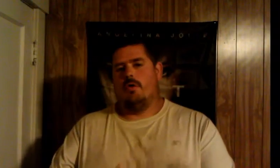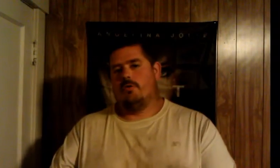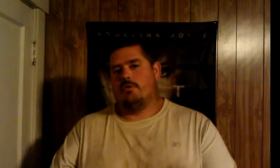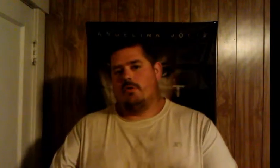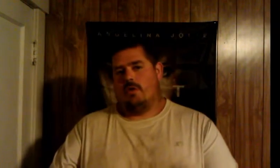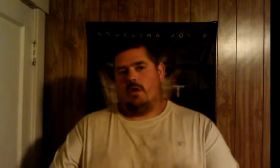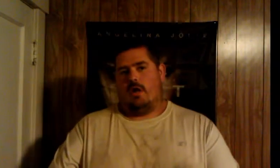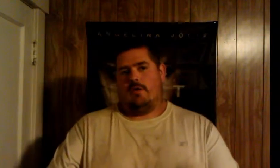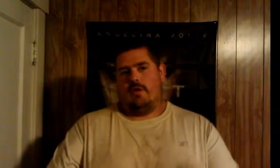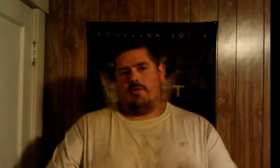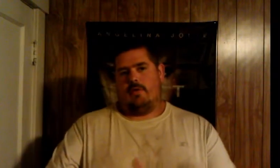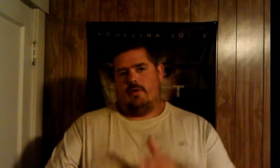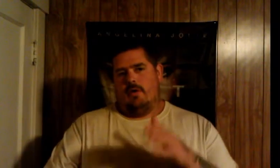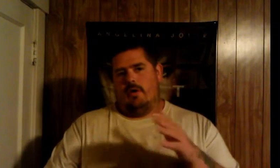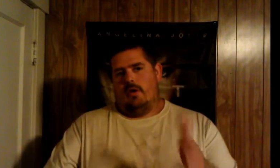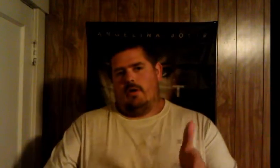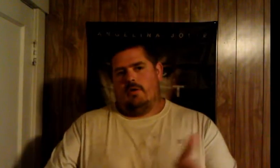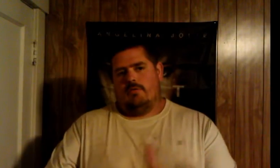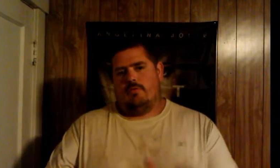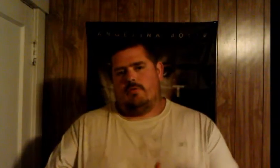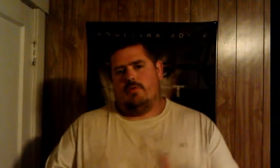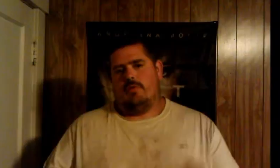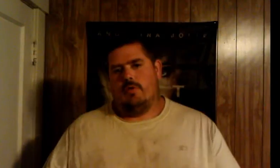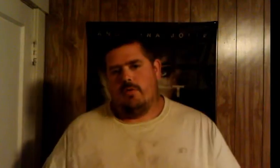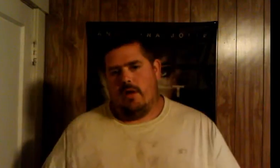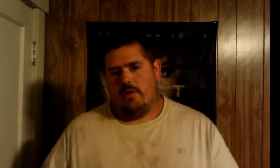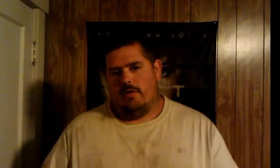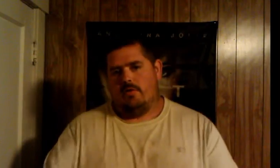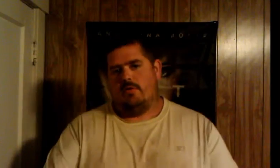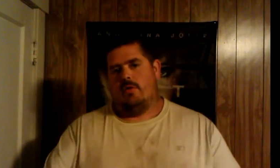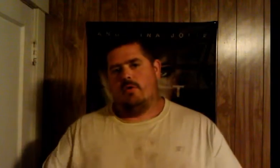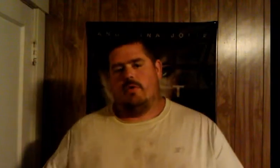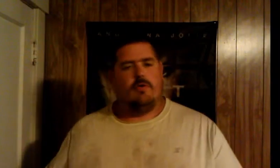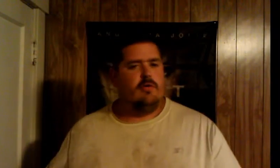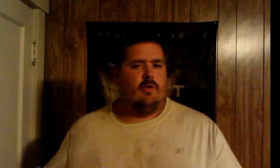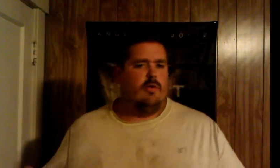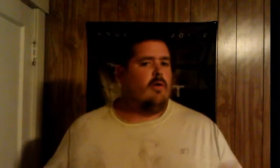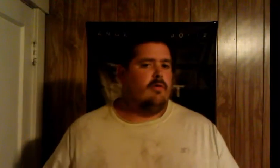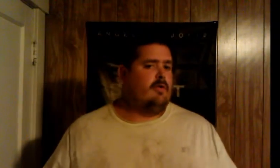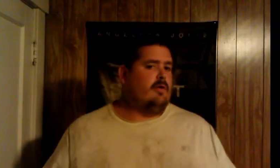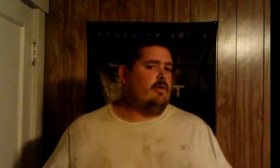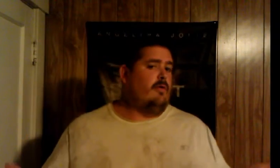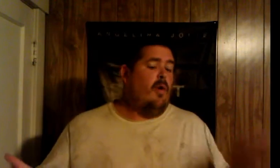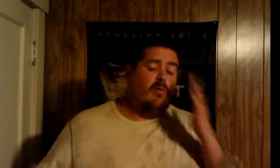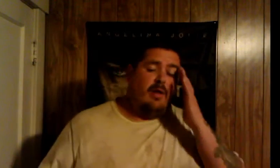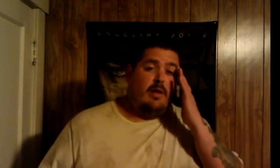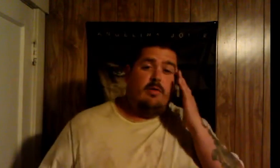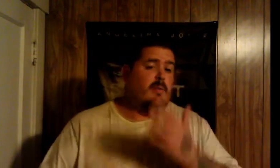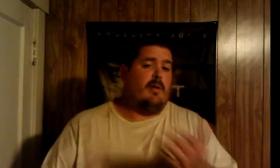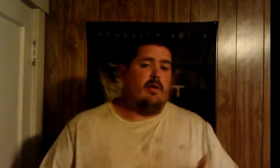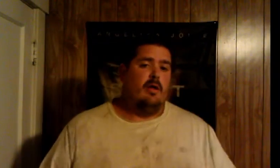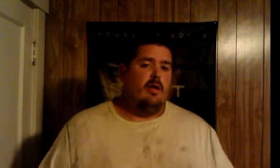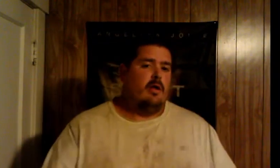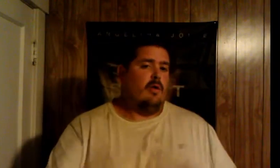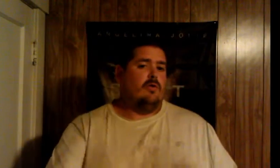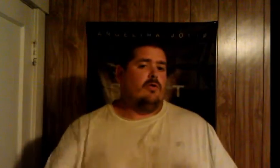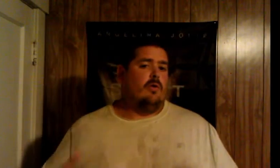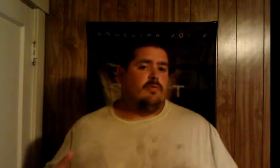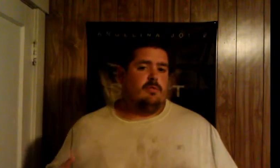it's kind of like um when you're going somewhere and all that stuff you know a little old lady you hold or you or